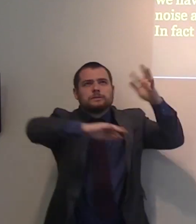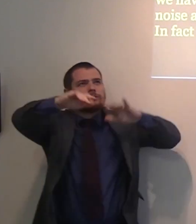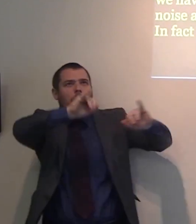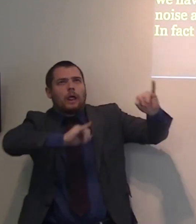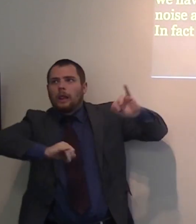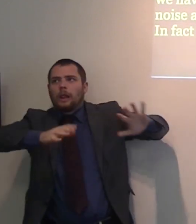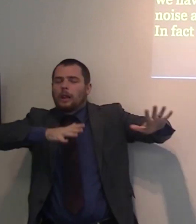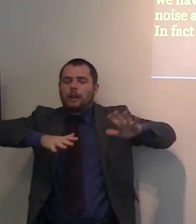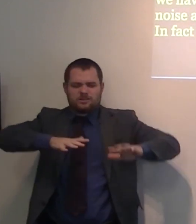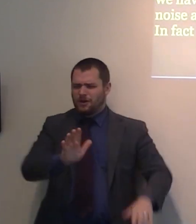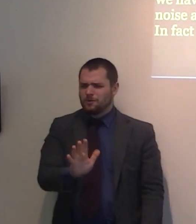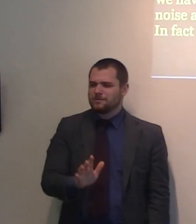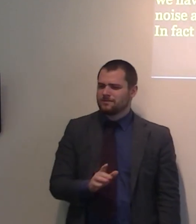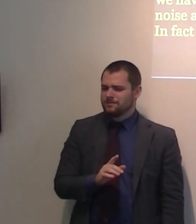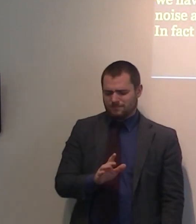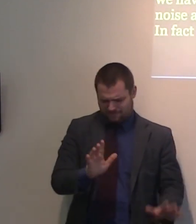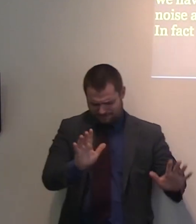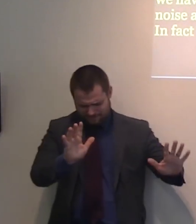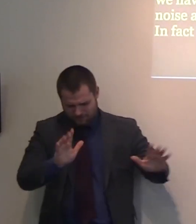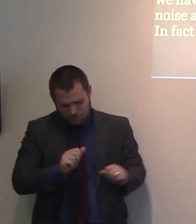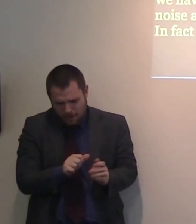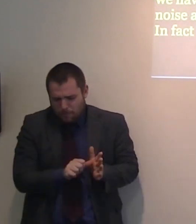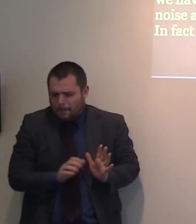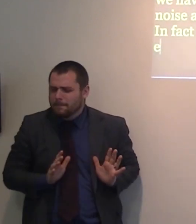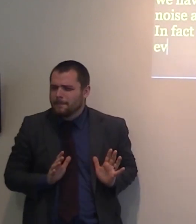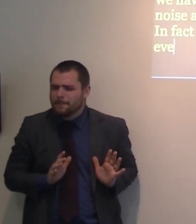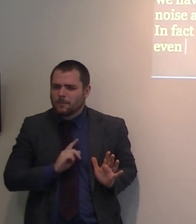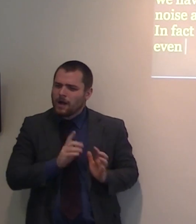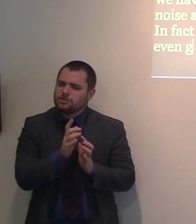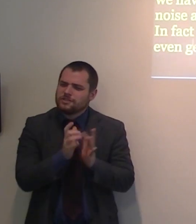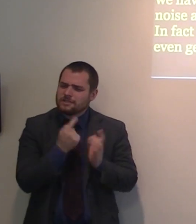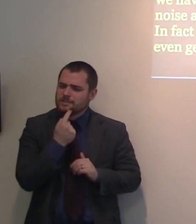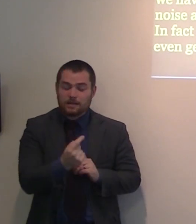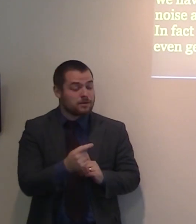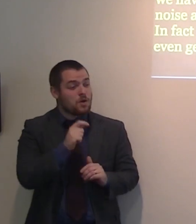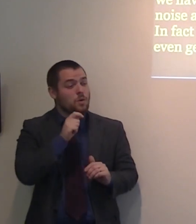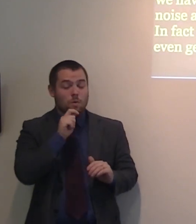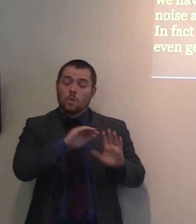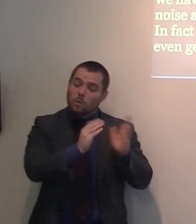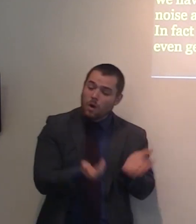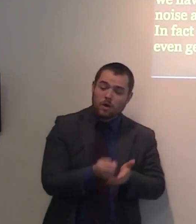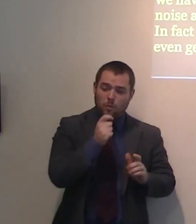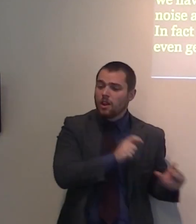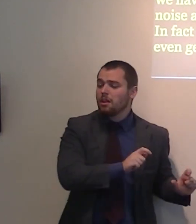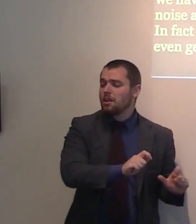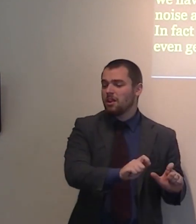God promised that until the end of this world there will always be four seasons. Because he made the seasons. He will keep them worse.